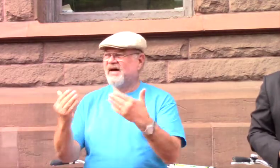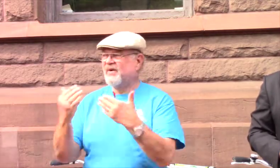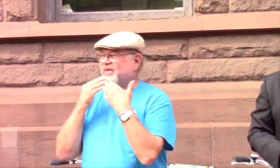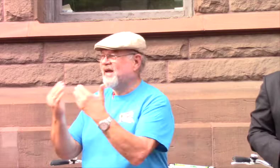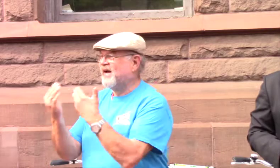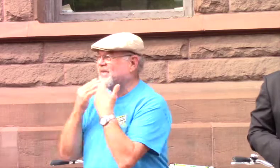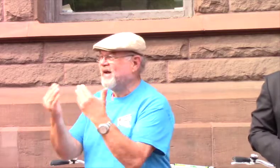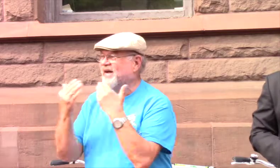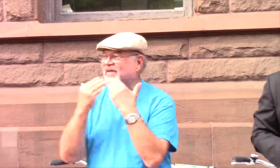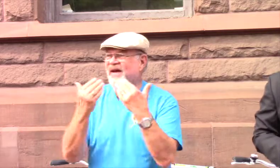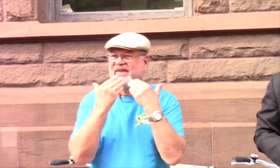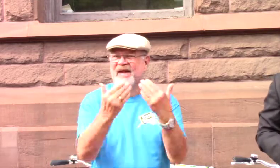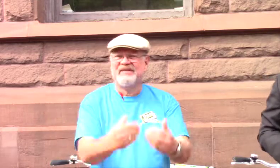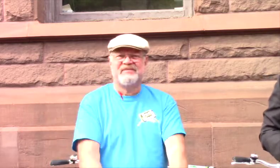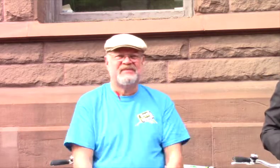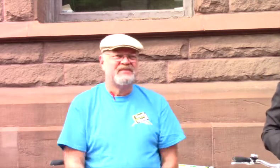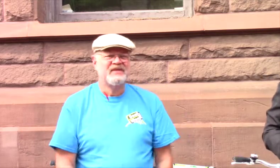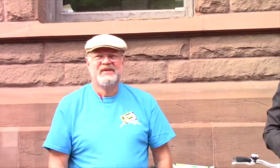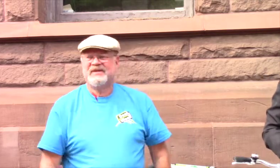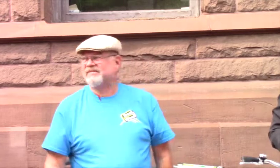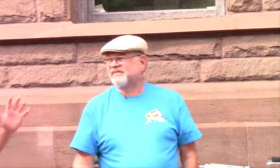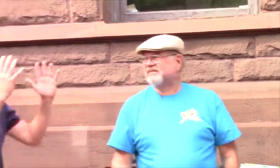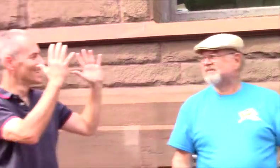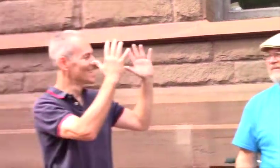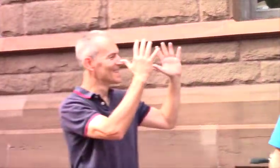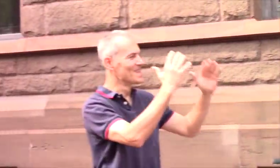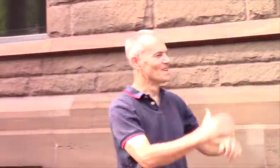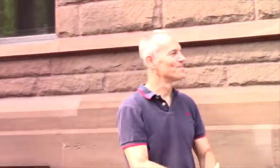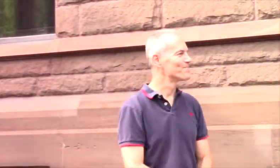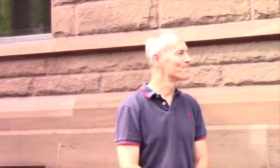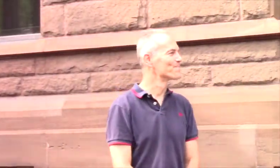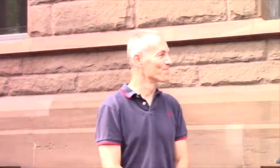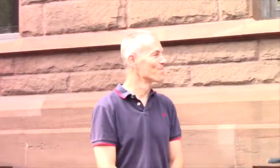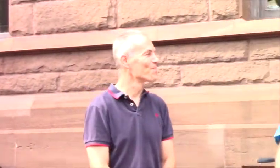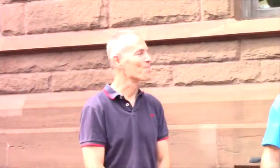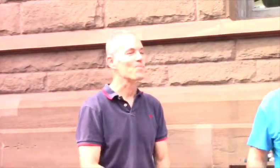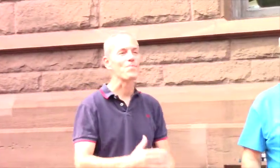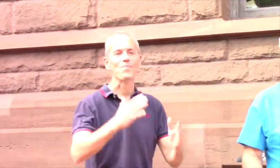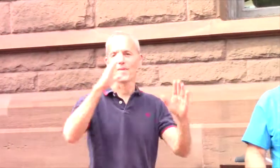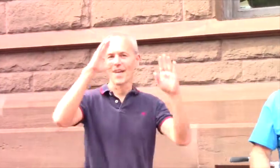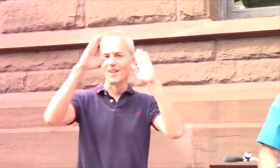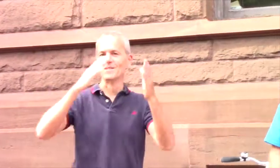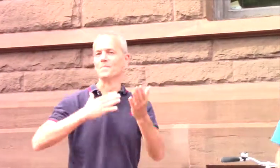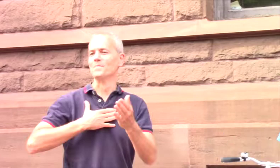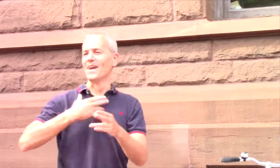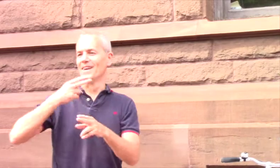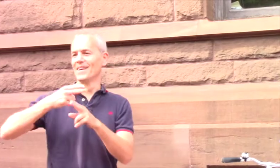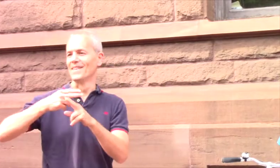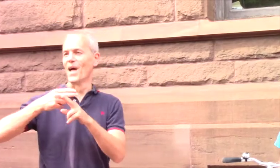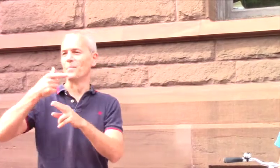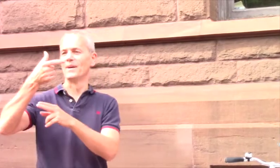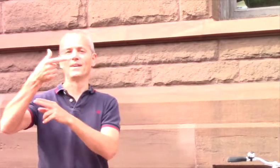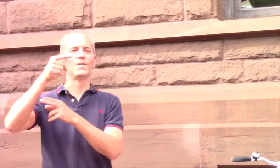Thank you. Thank you so much. Thank you so much. Great. So, hello. My name is